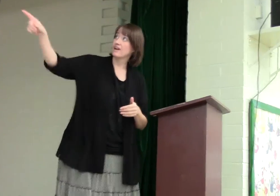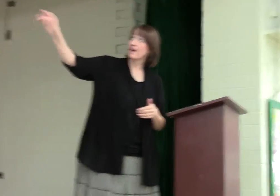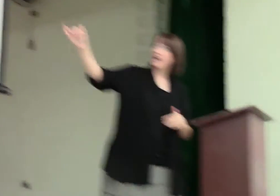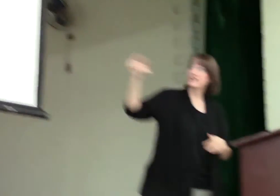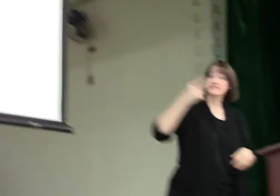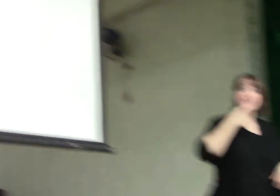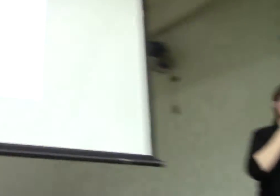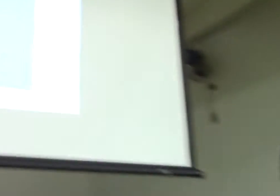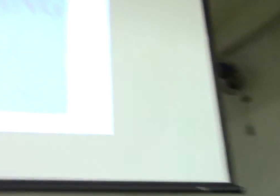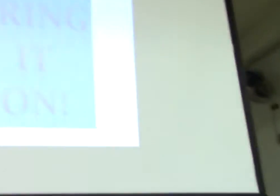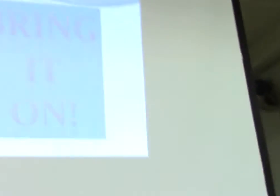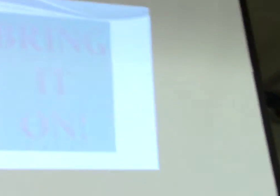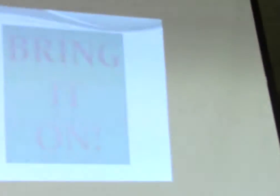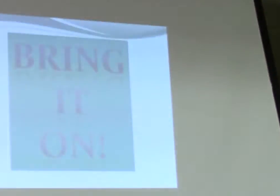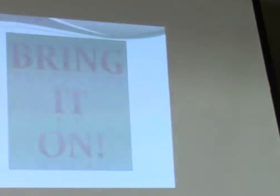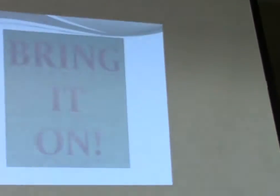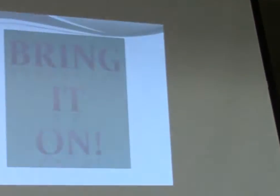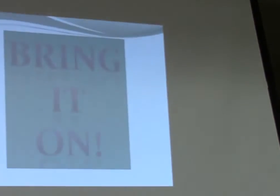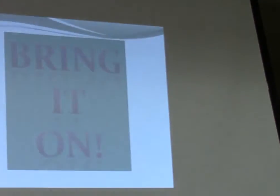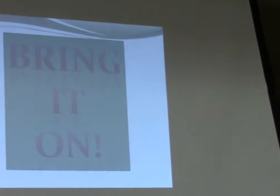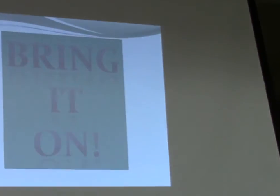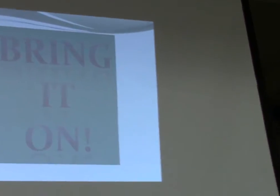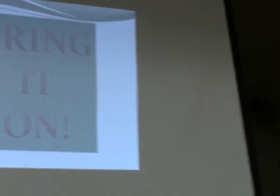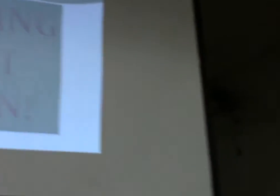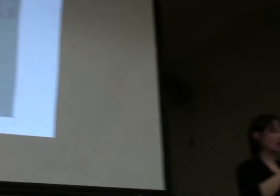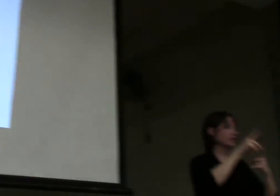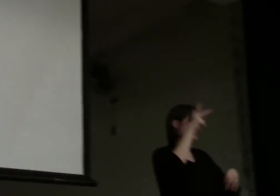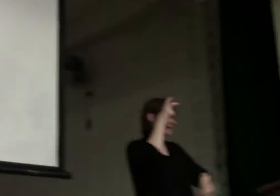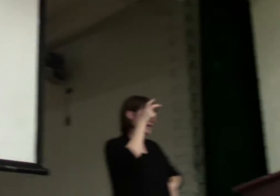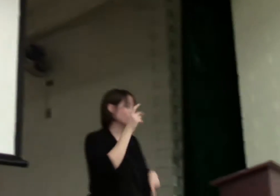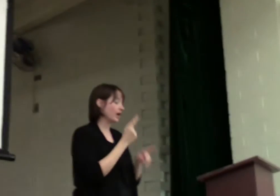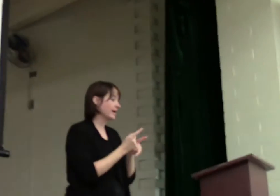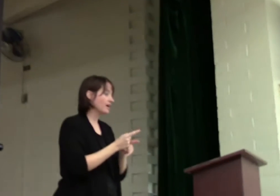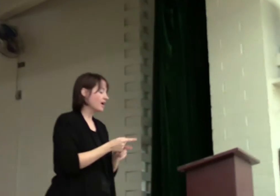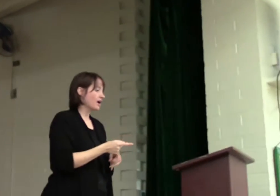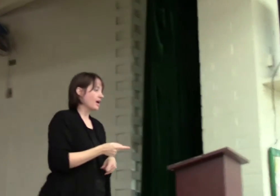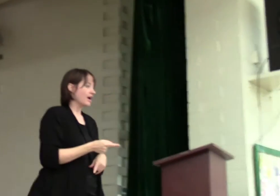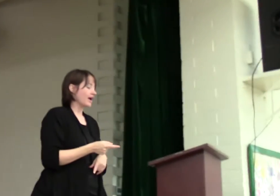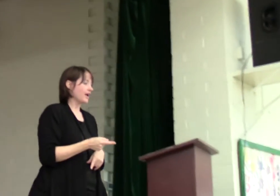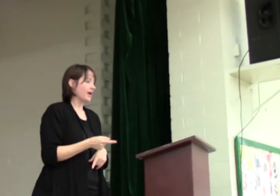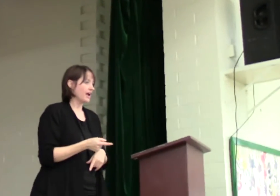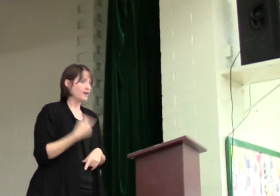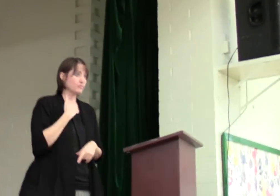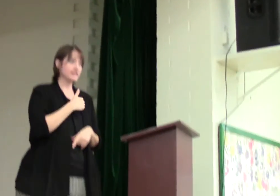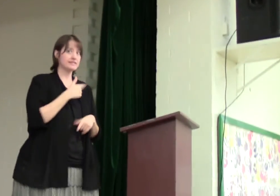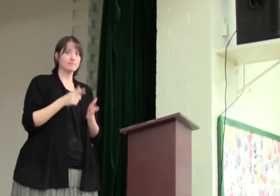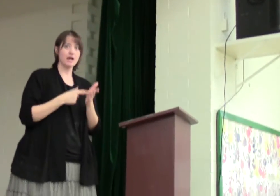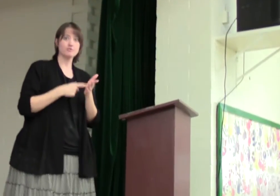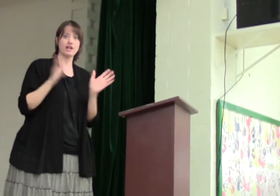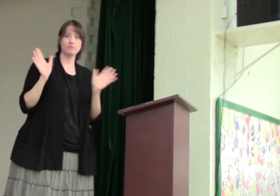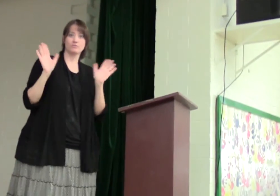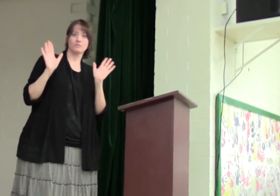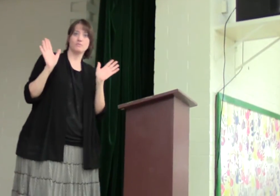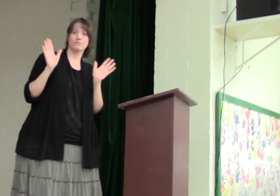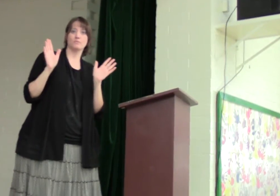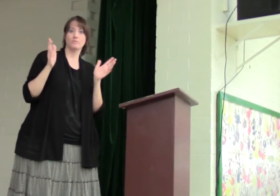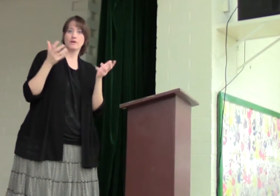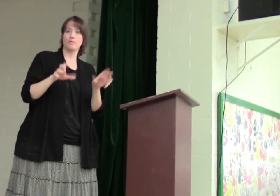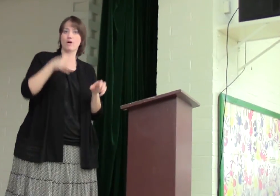And it's like God is saying, bring it on. Bring it on to Satan, right? And we sometimes are like, ooh, we don't want